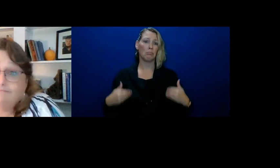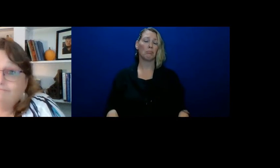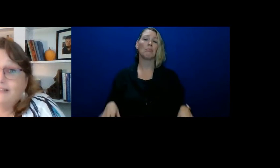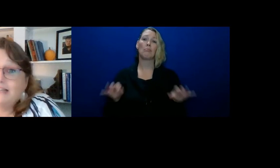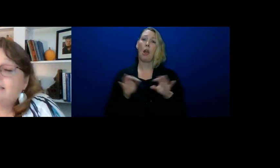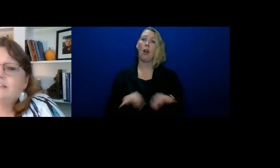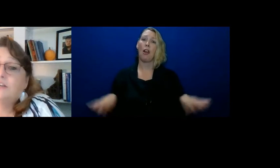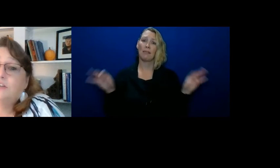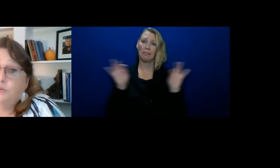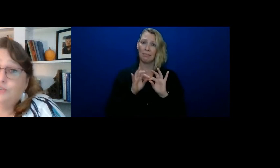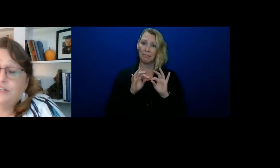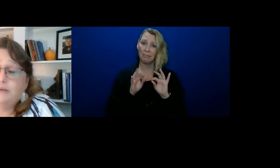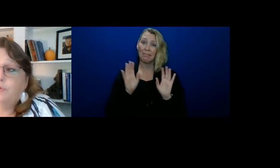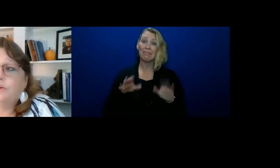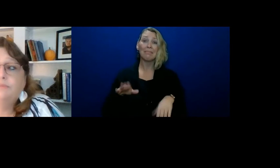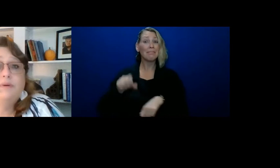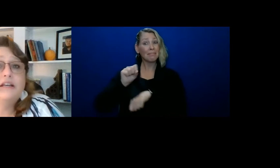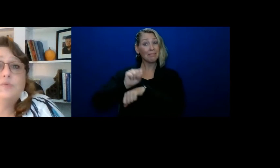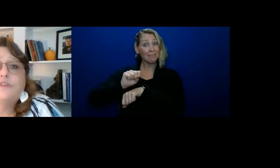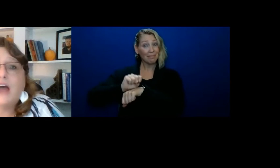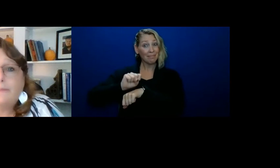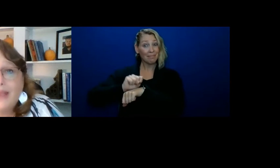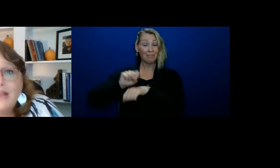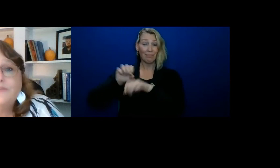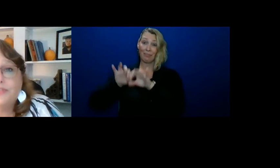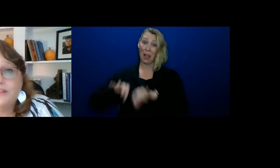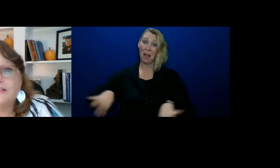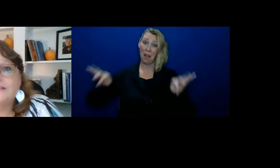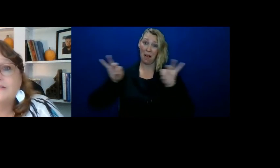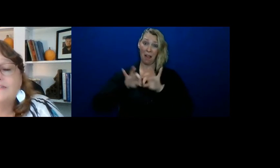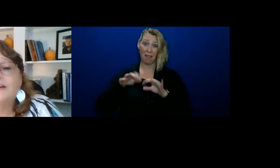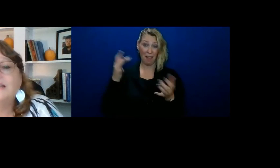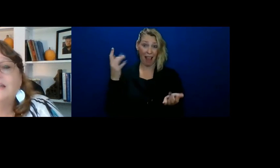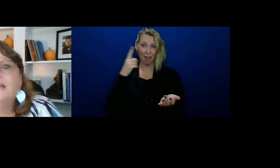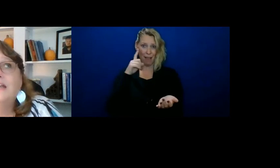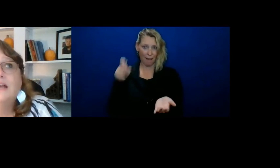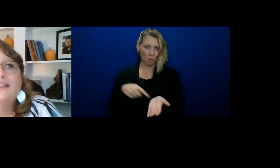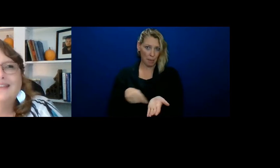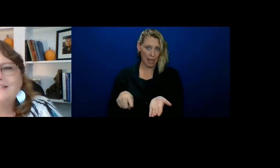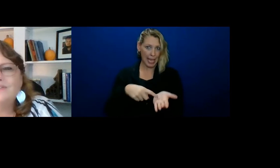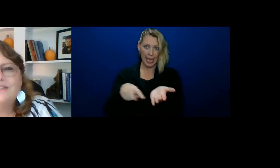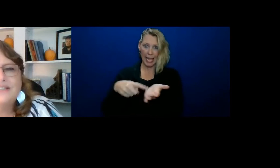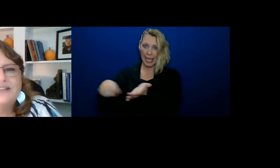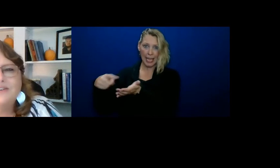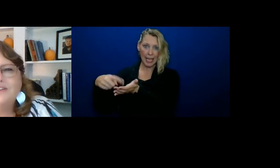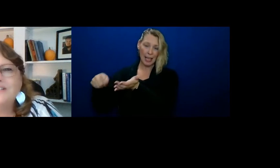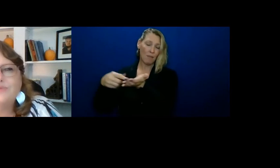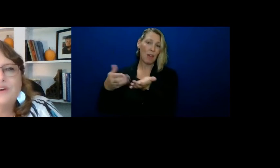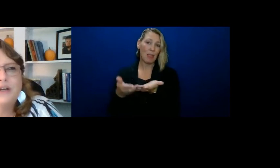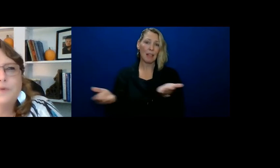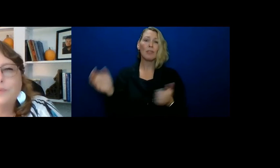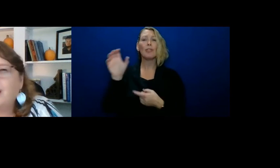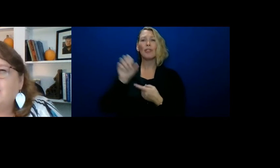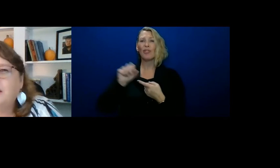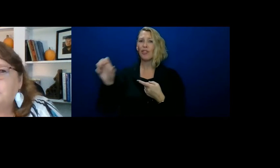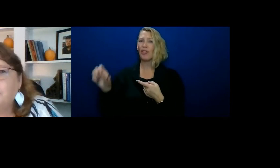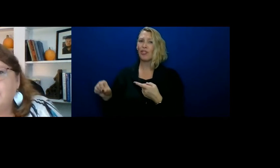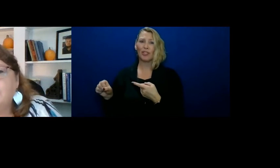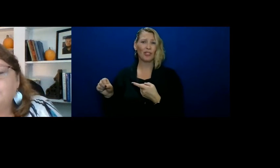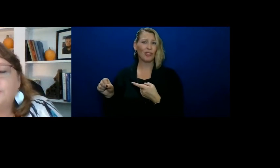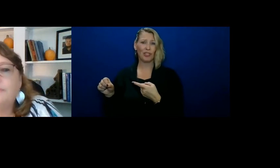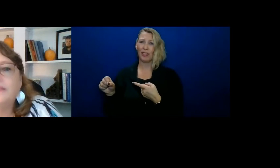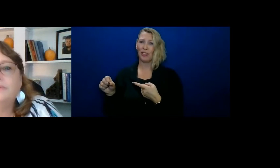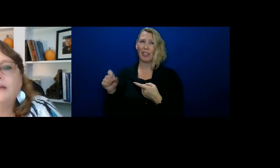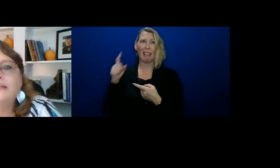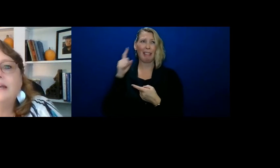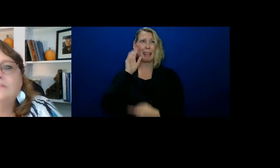Employment is hugely important because we've got to pay for things, right? I think Social Security is running right under